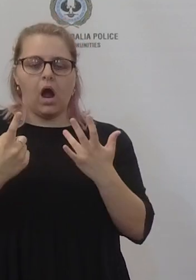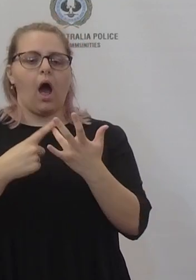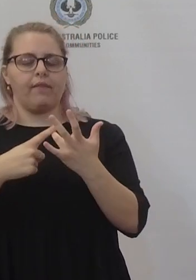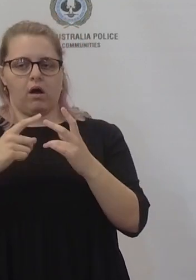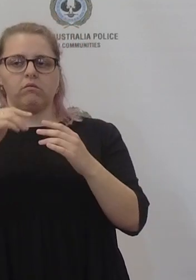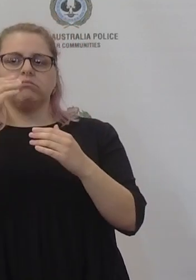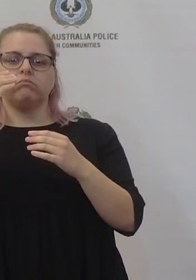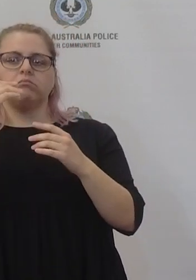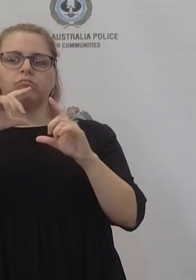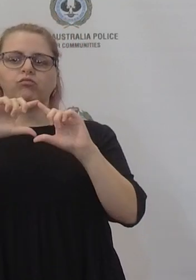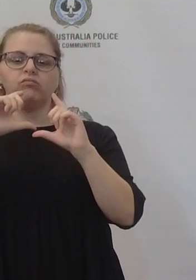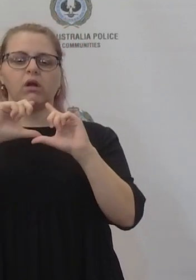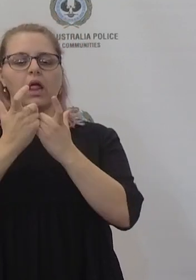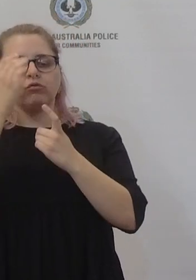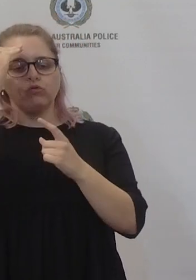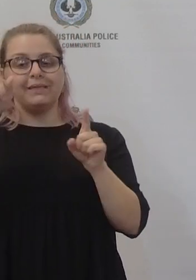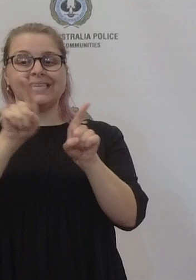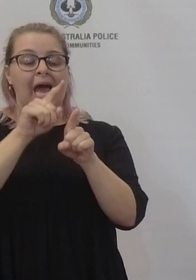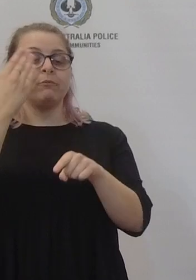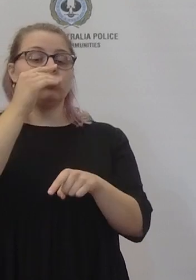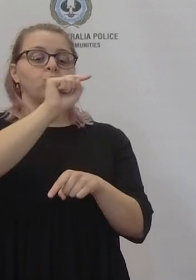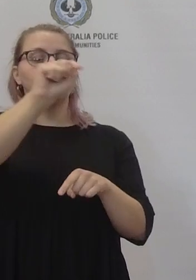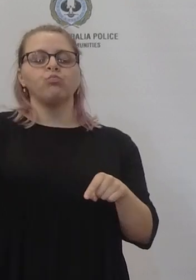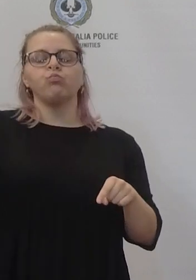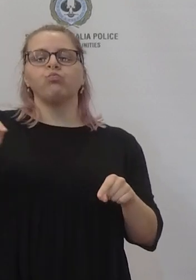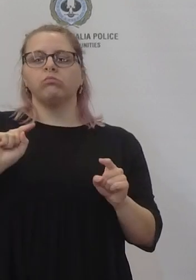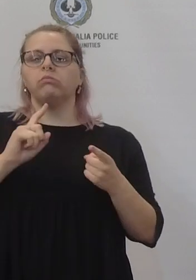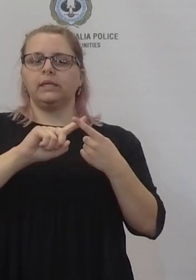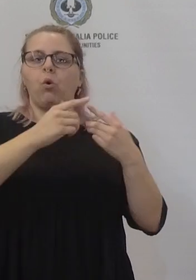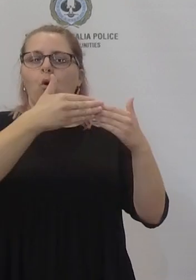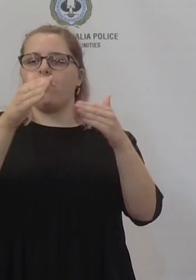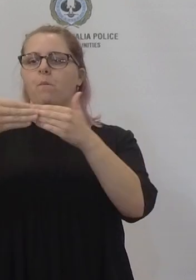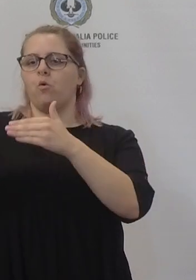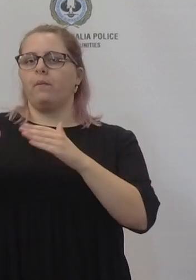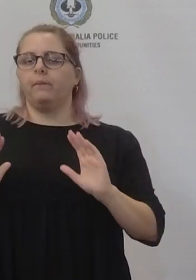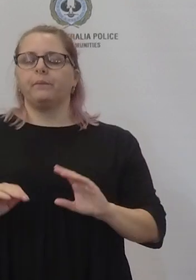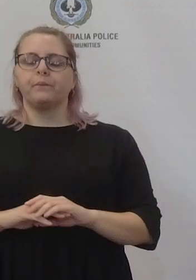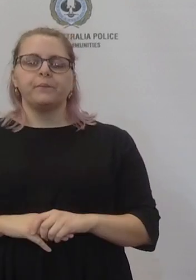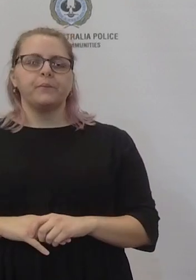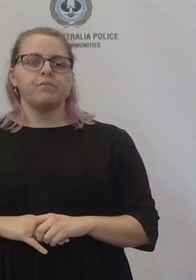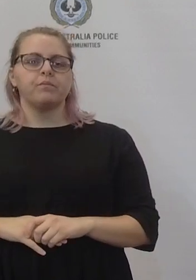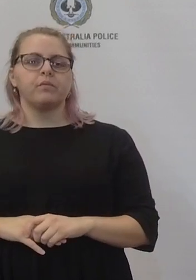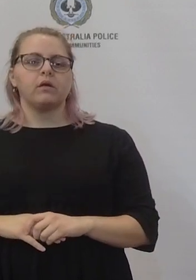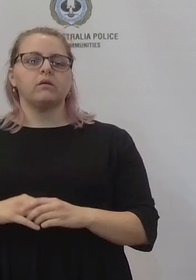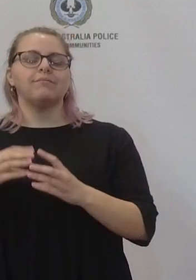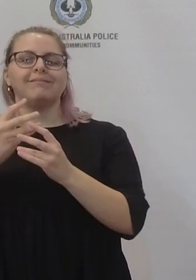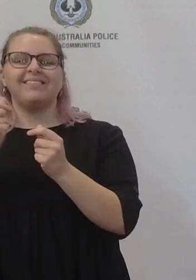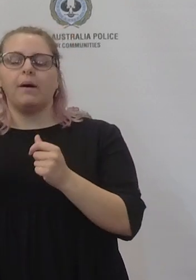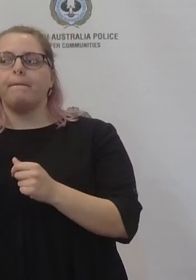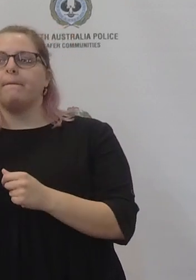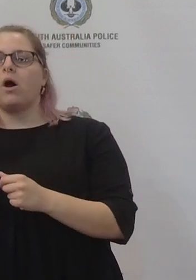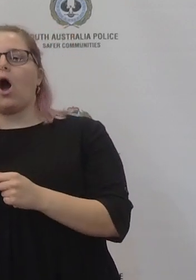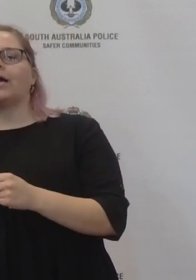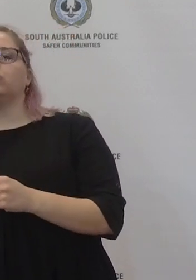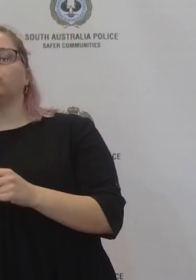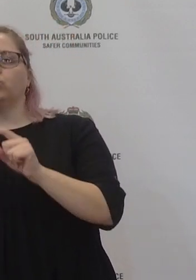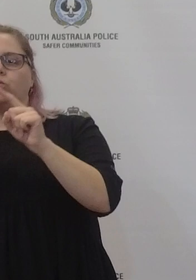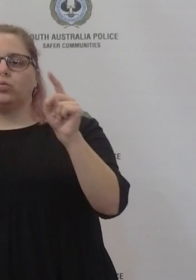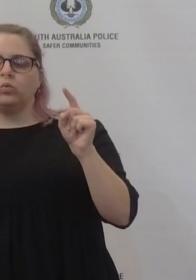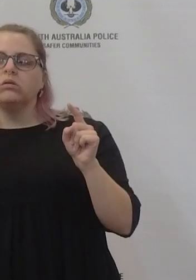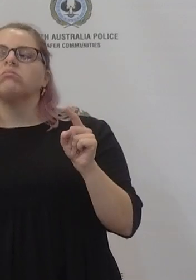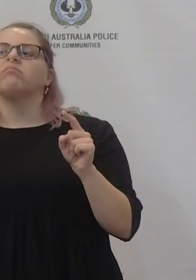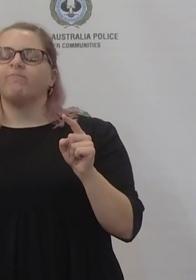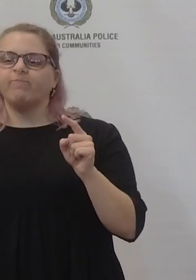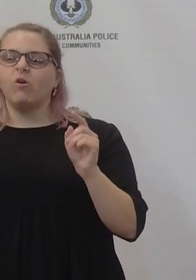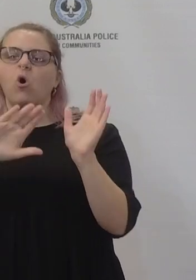we'll get transmission we also have a couple of our large secondary schools on a remote learning program at the moment it's just